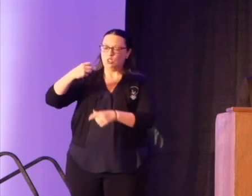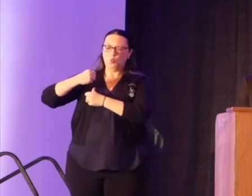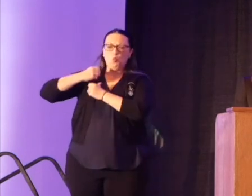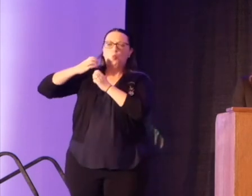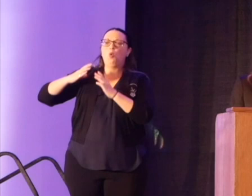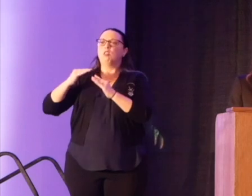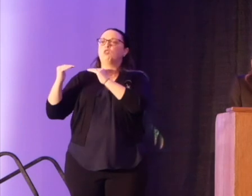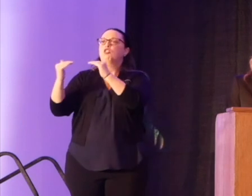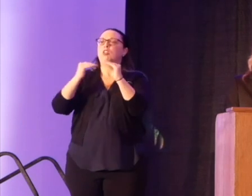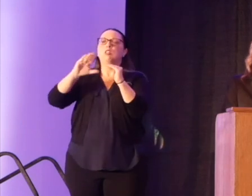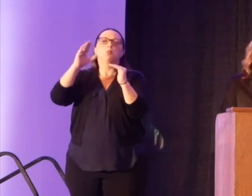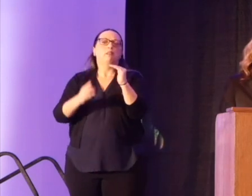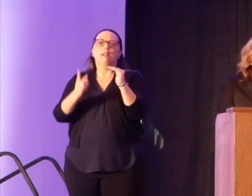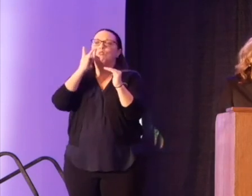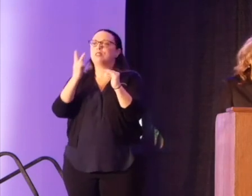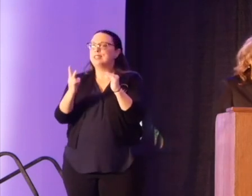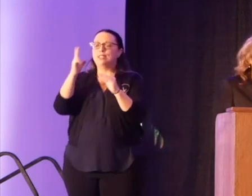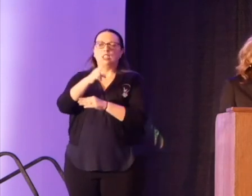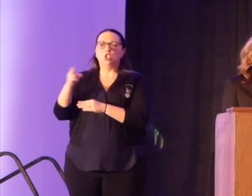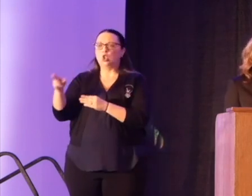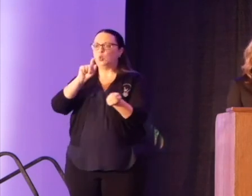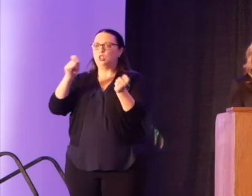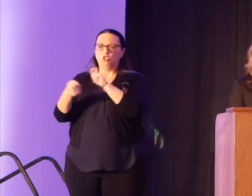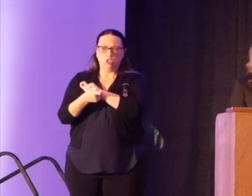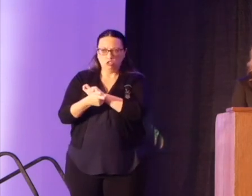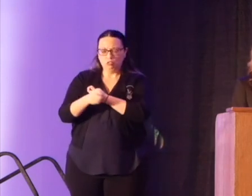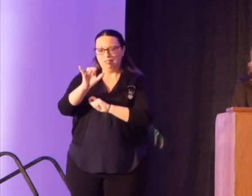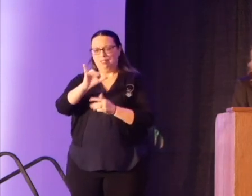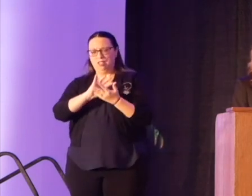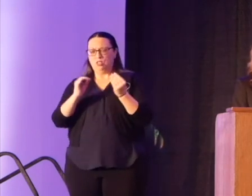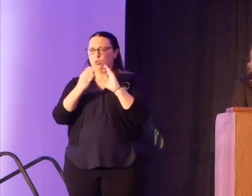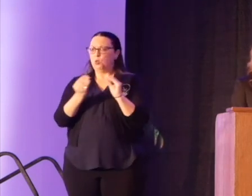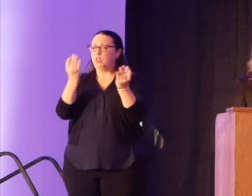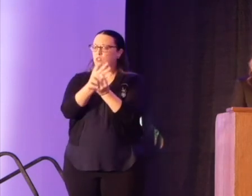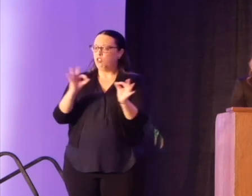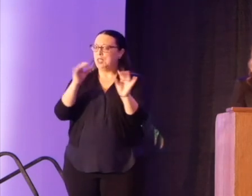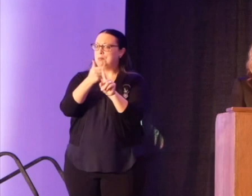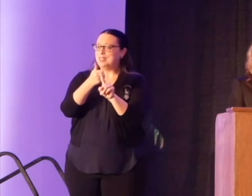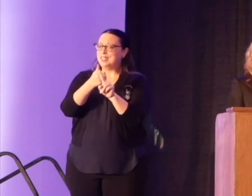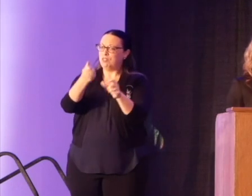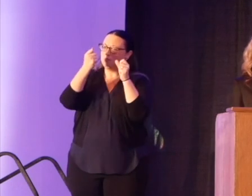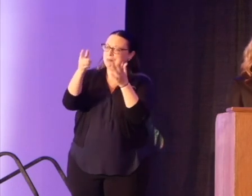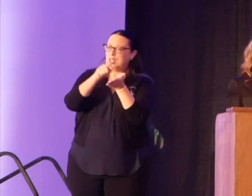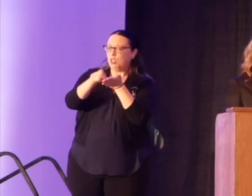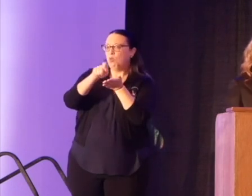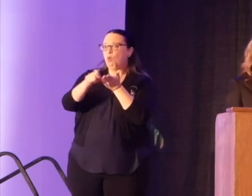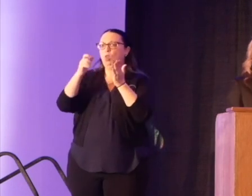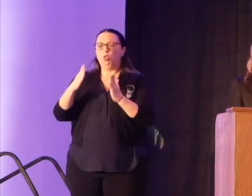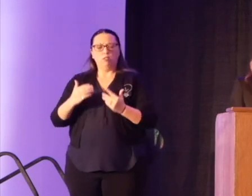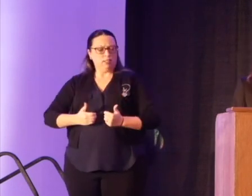never see the narrative of history rewritten. This narrative of freedom has many authors. It is a living